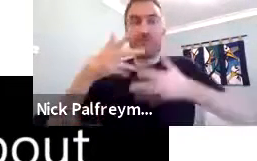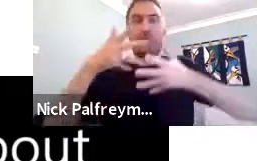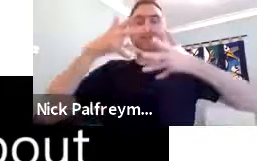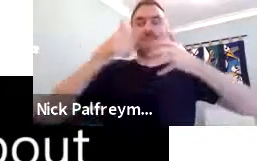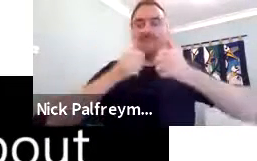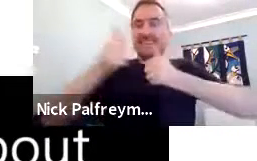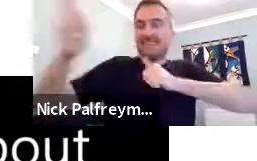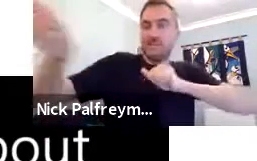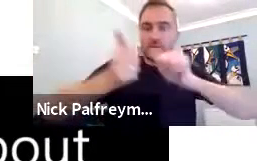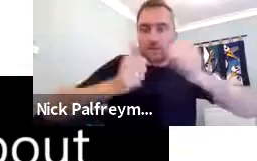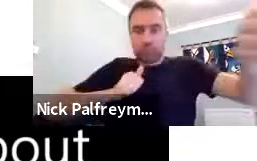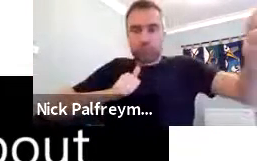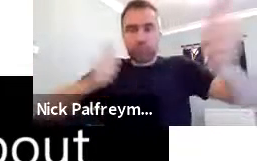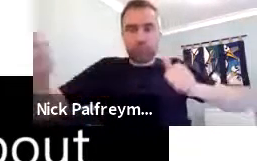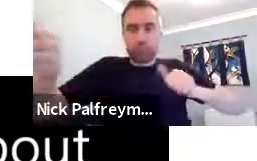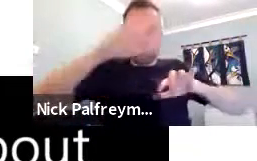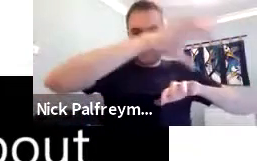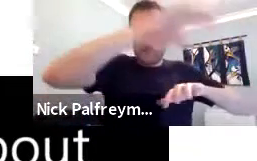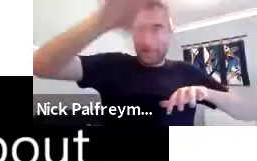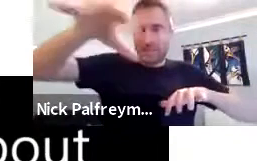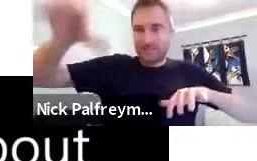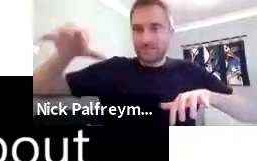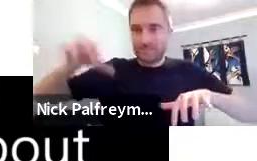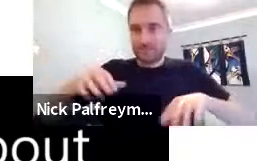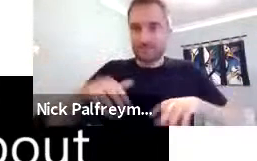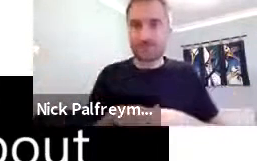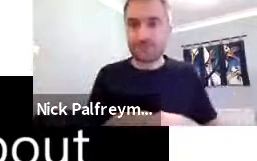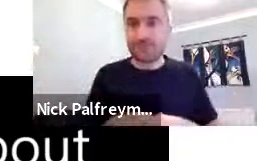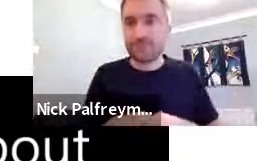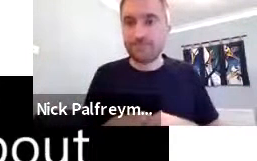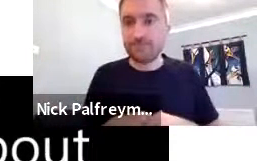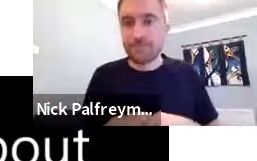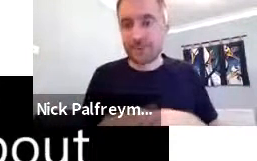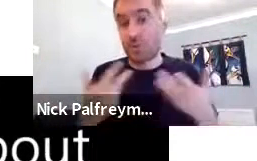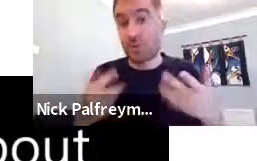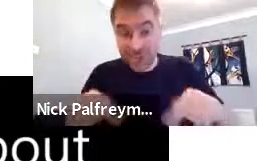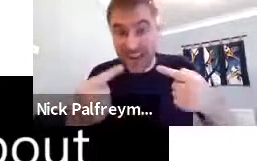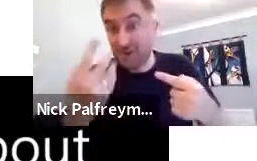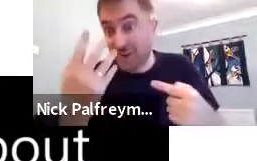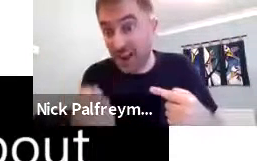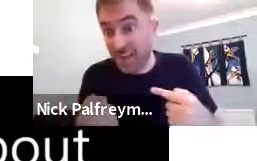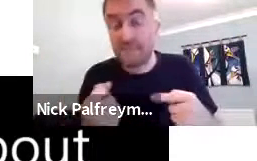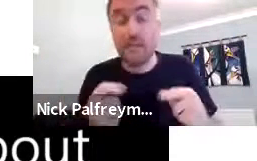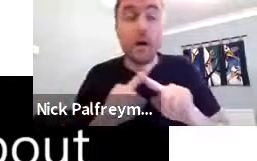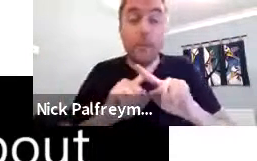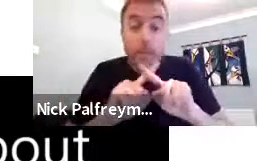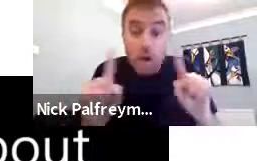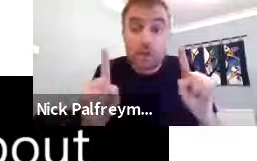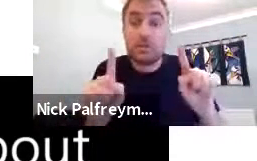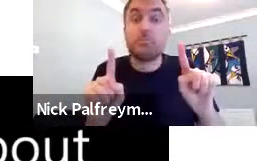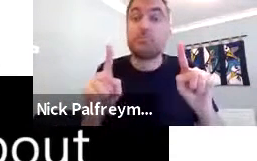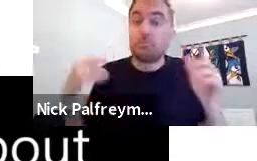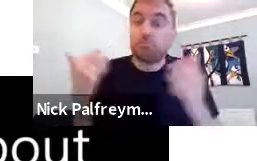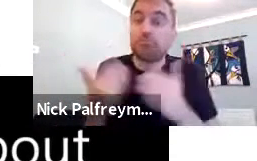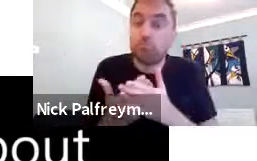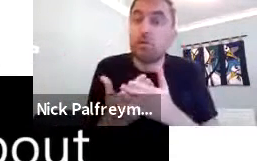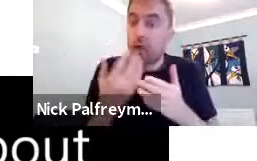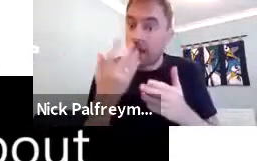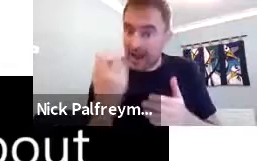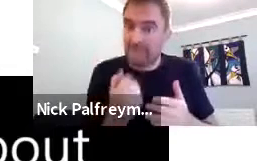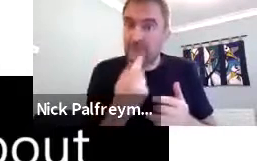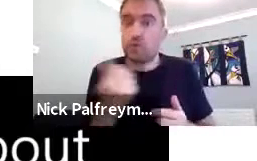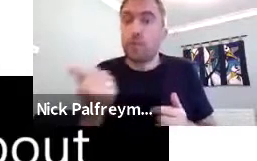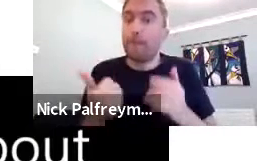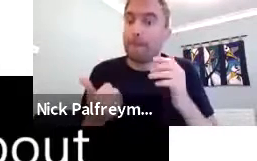challenges, for example, of Indonesia is so vast. You've got all these different islands and places. So the challenges